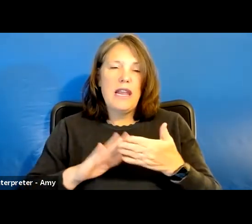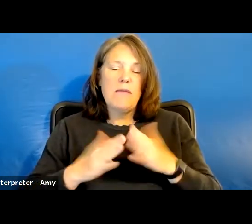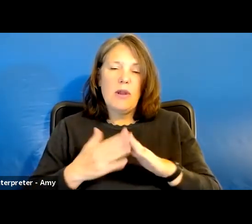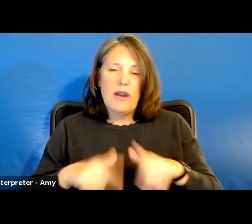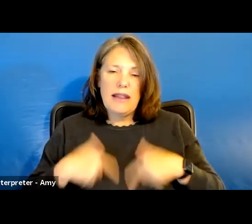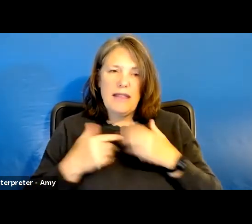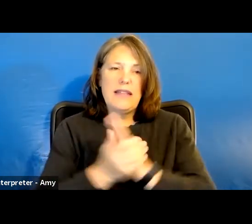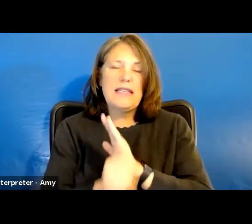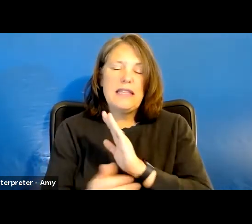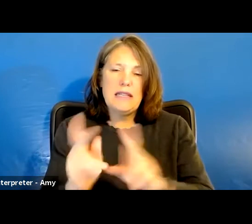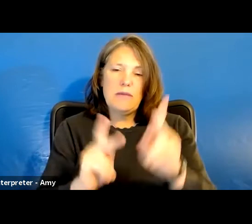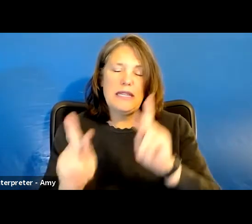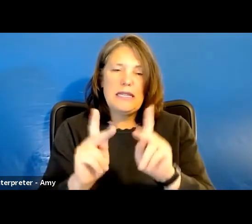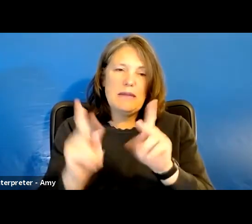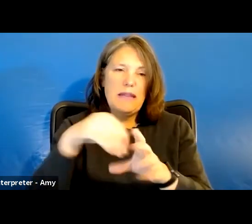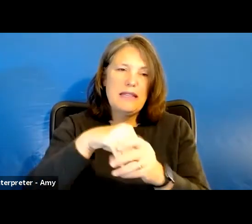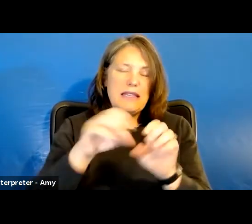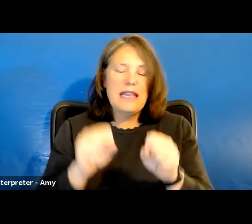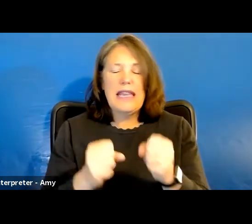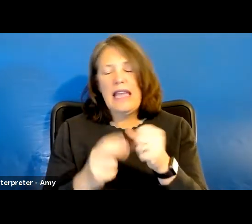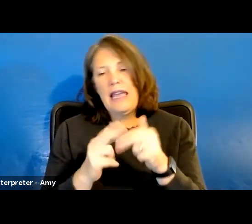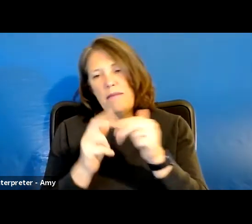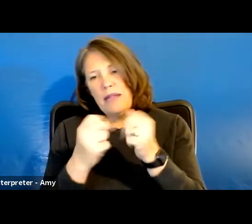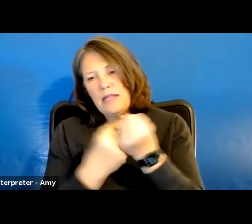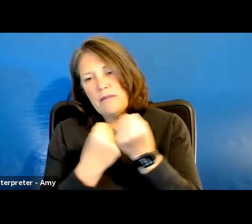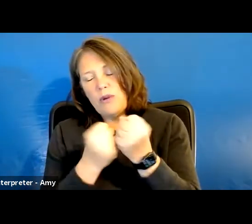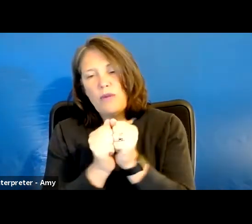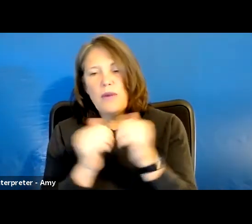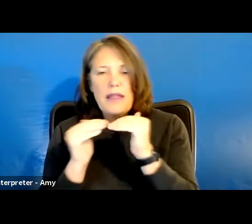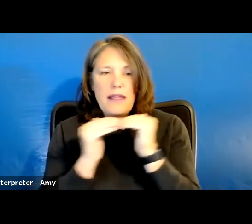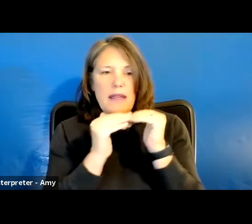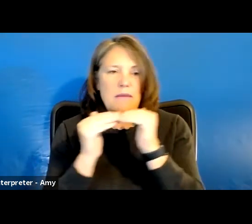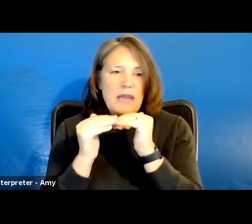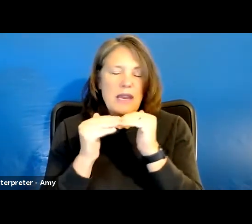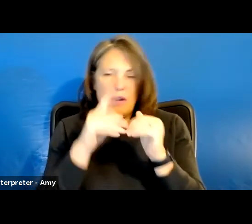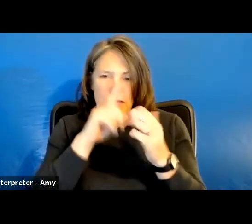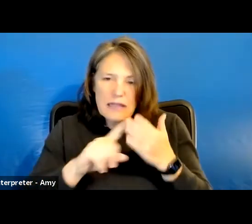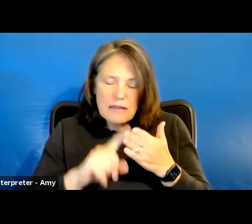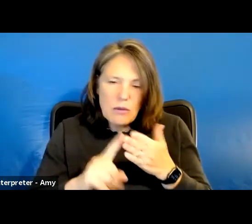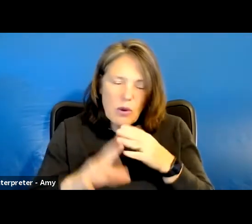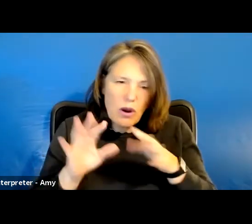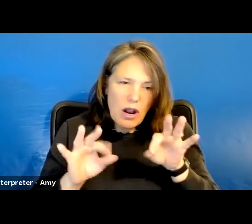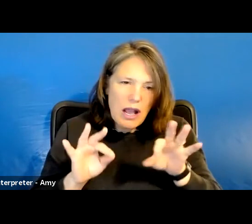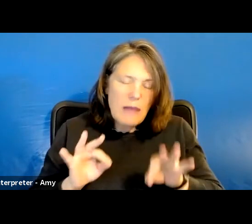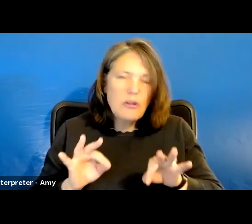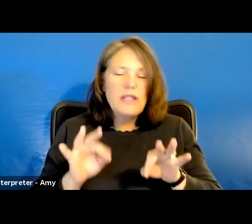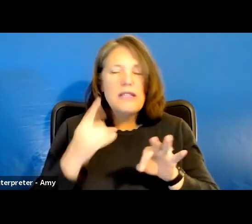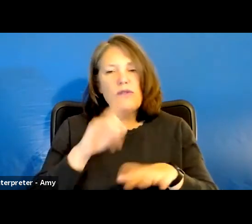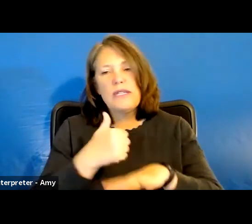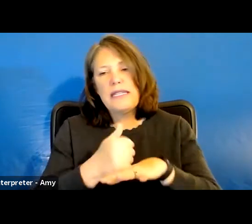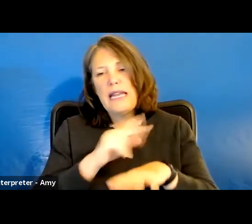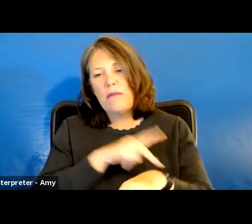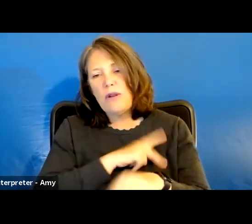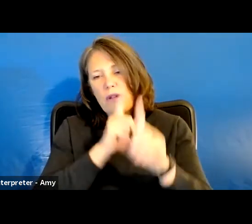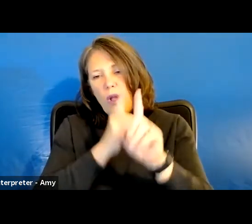participants can build support with networks with peers. They explore options and possibilities for setting personal goals.